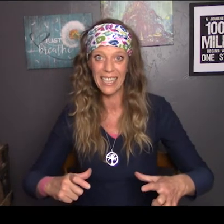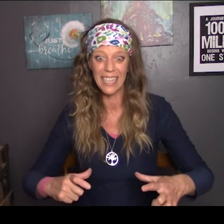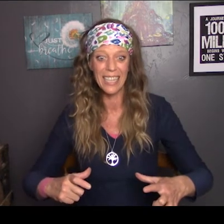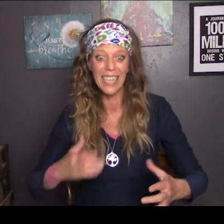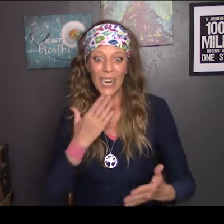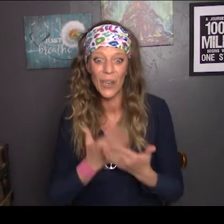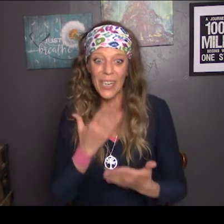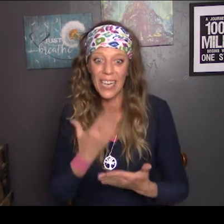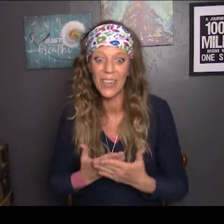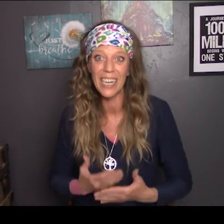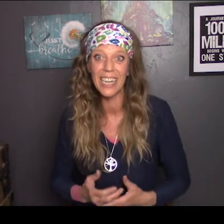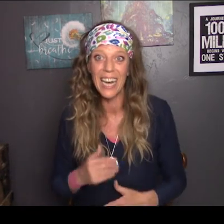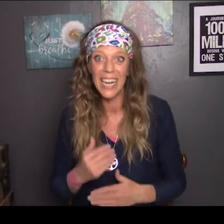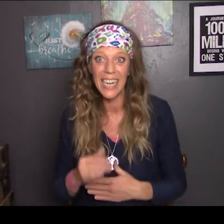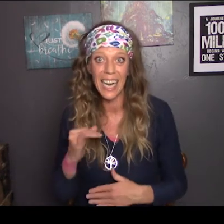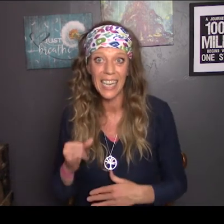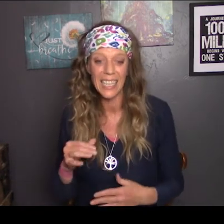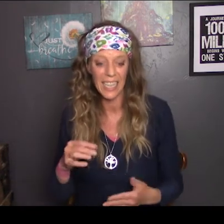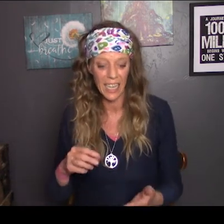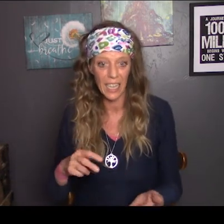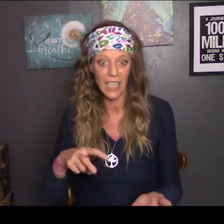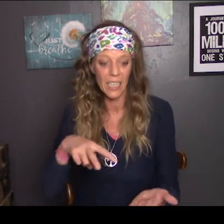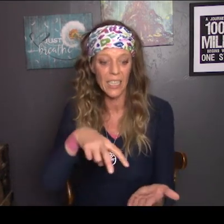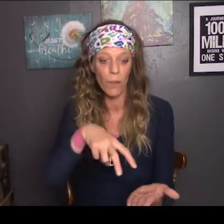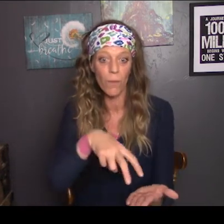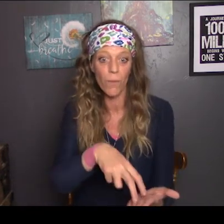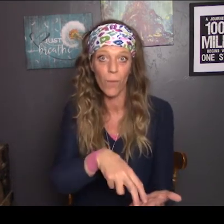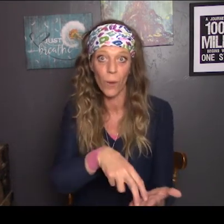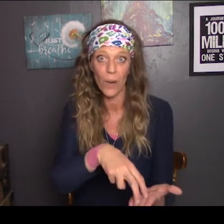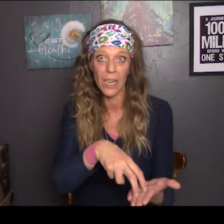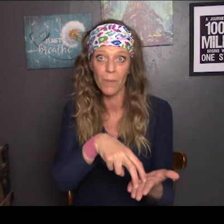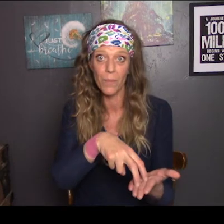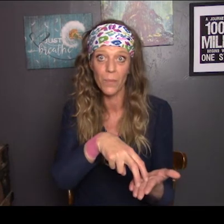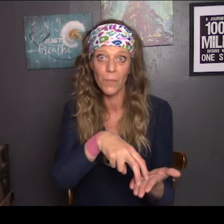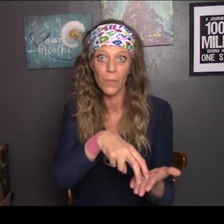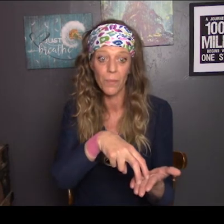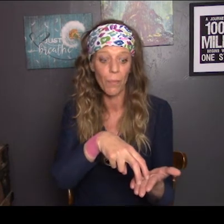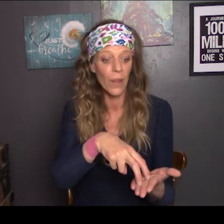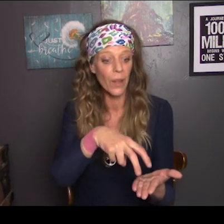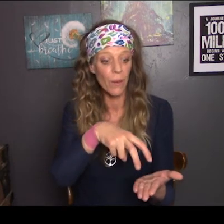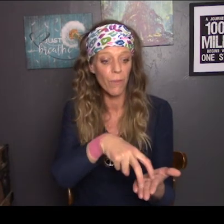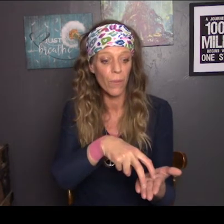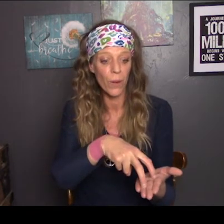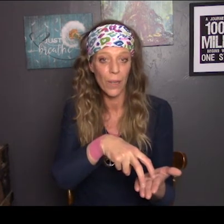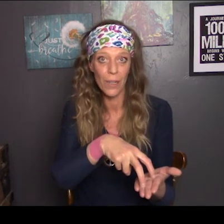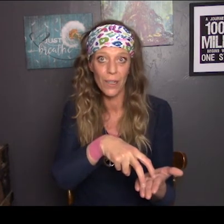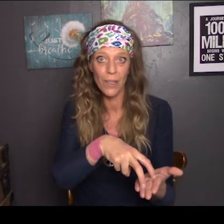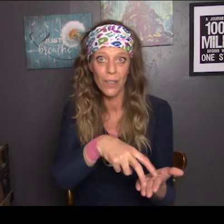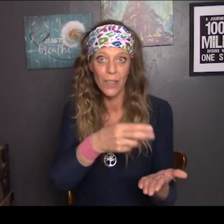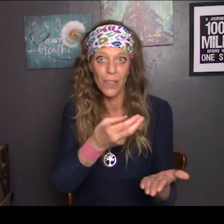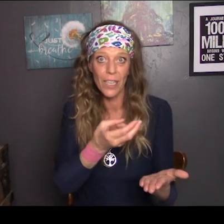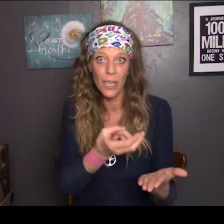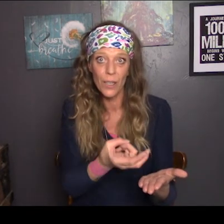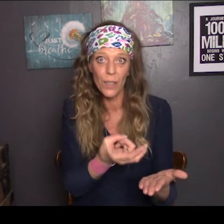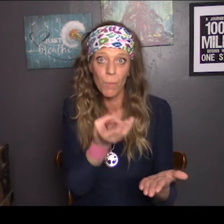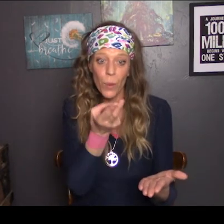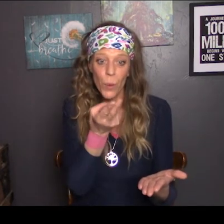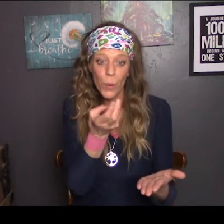Good, good. Next is fork, fork, spoon.